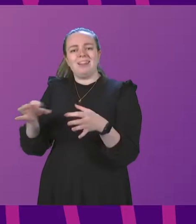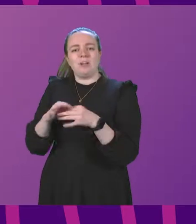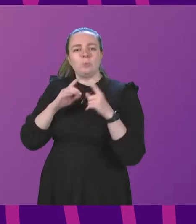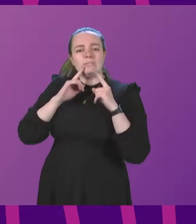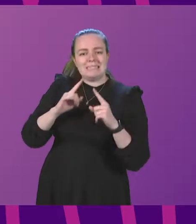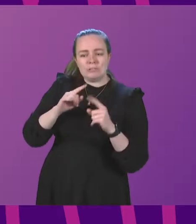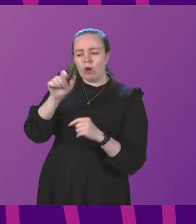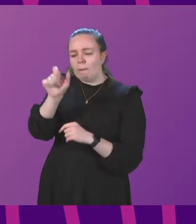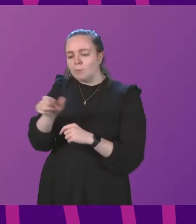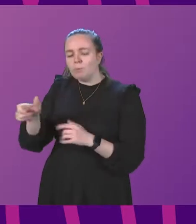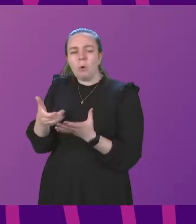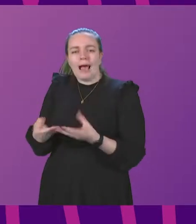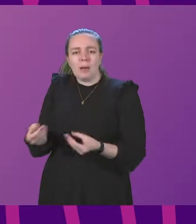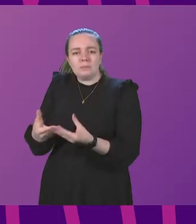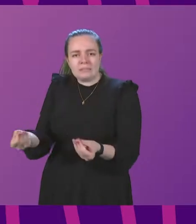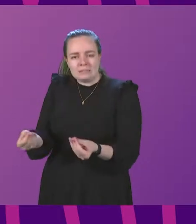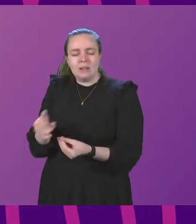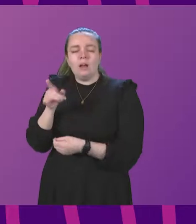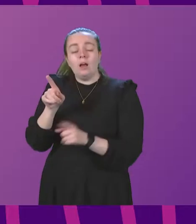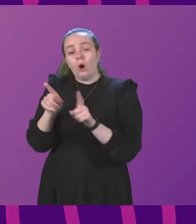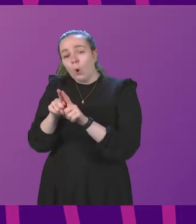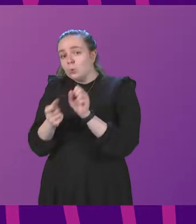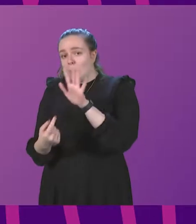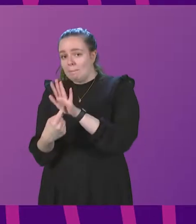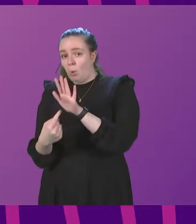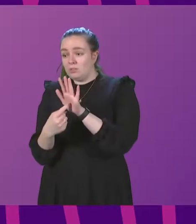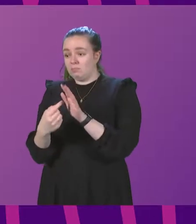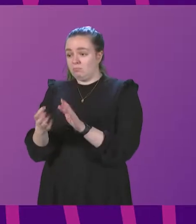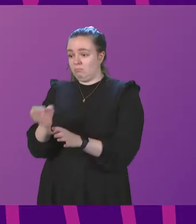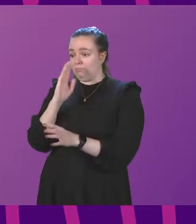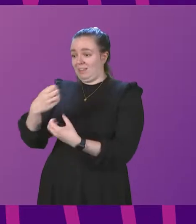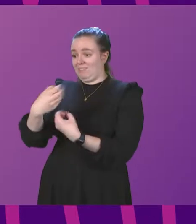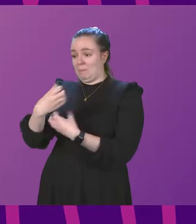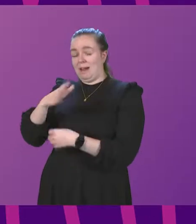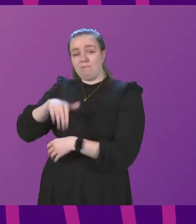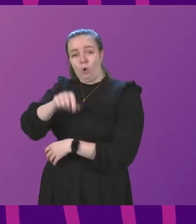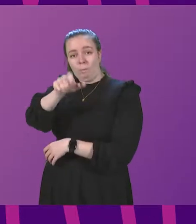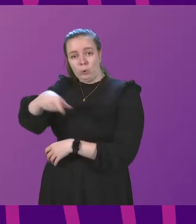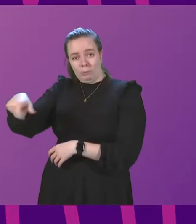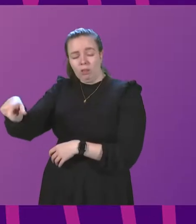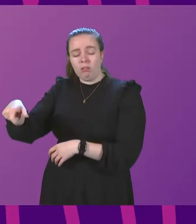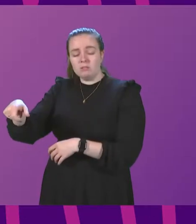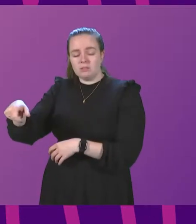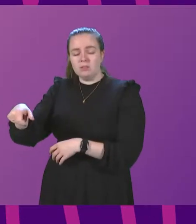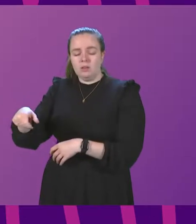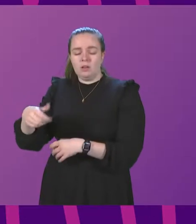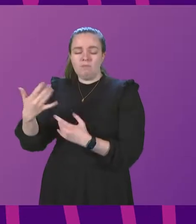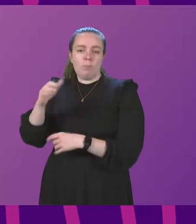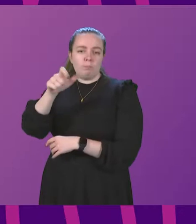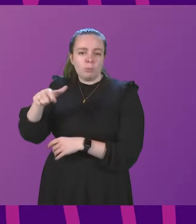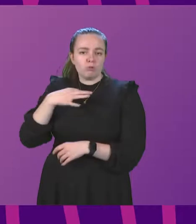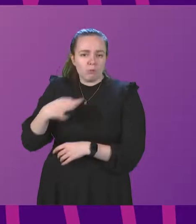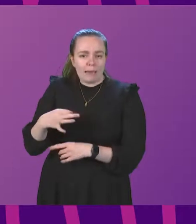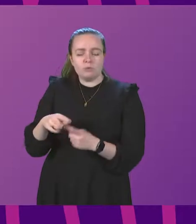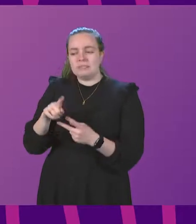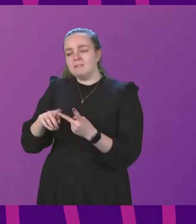and pupil absences, but also very importantly, the direct feedback that came from pupils, from pupils' representatives, from